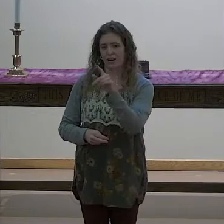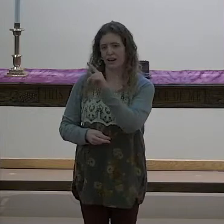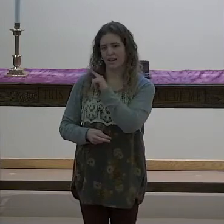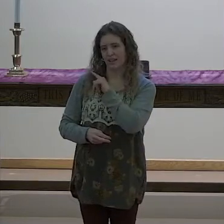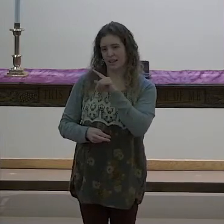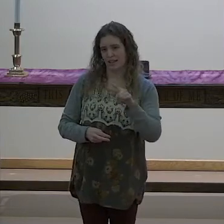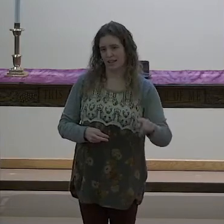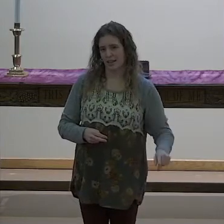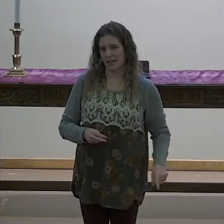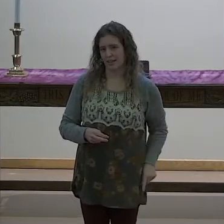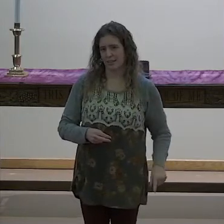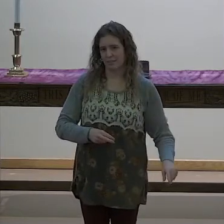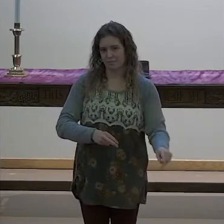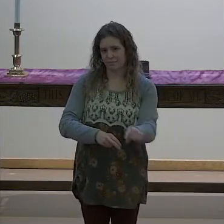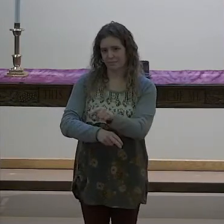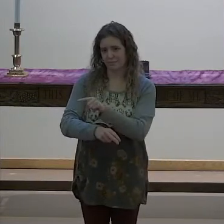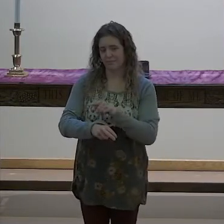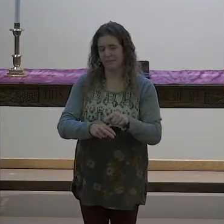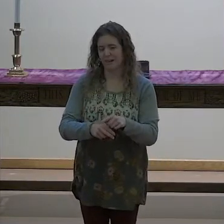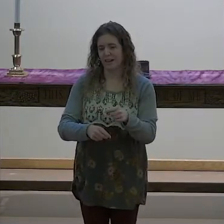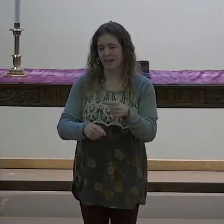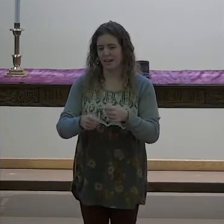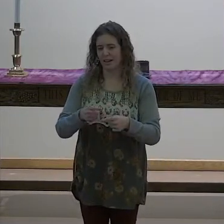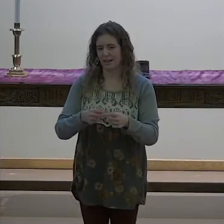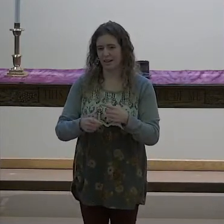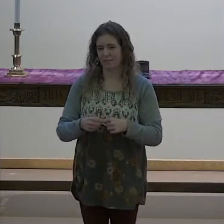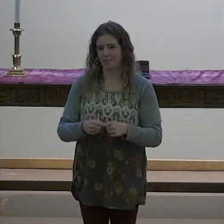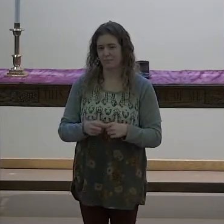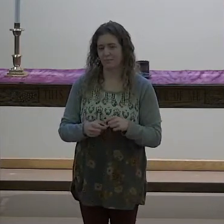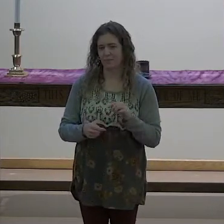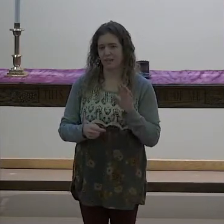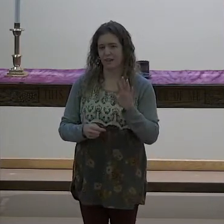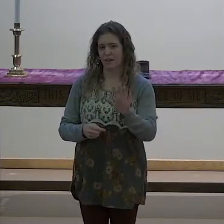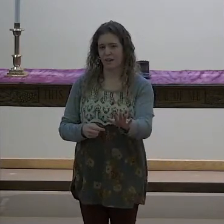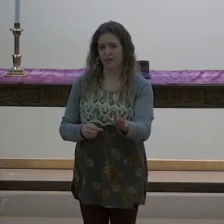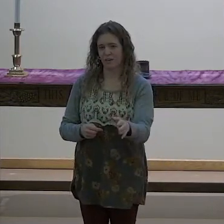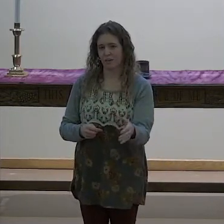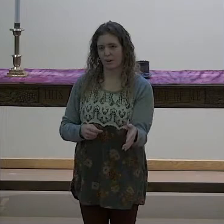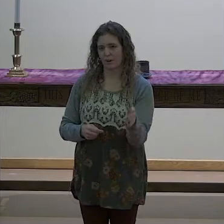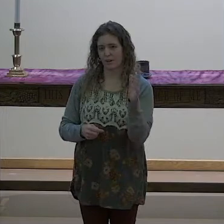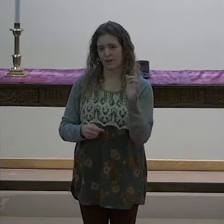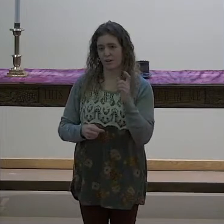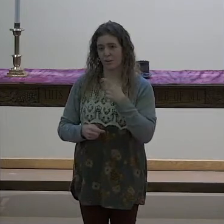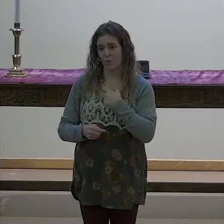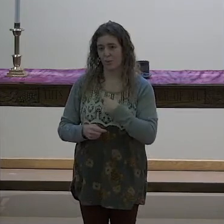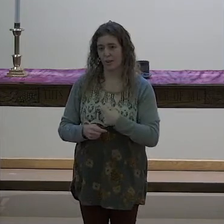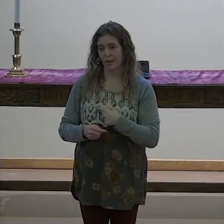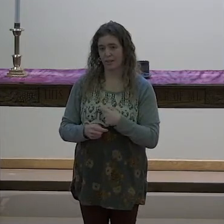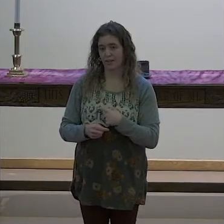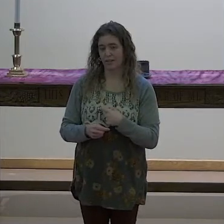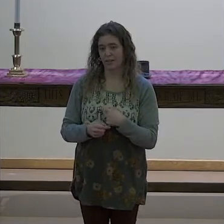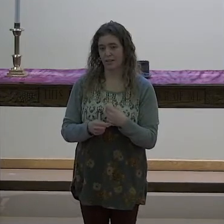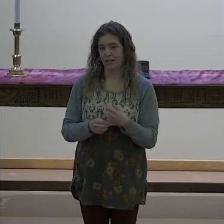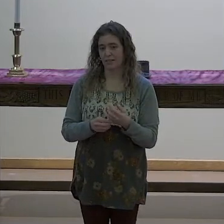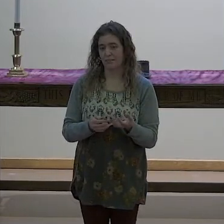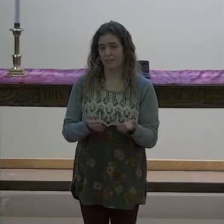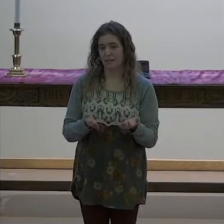kingdom come, your will be